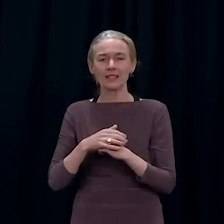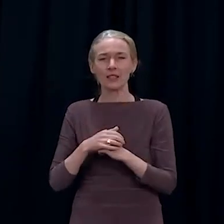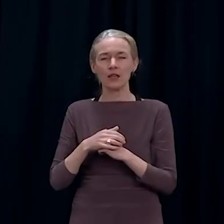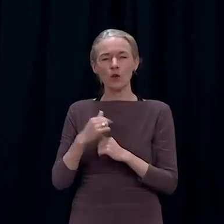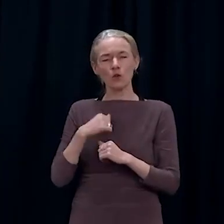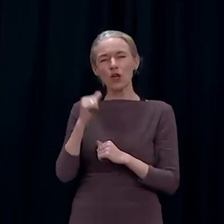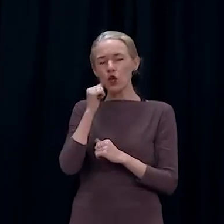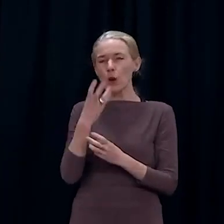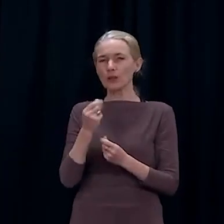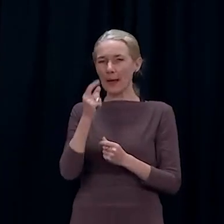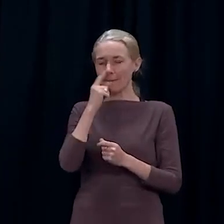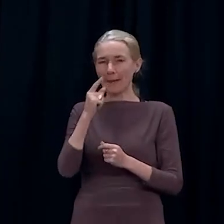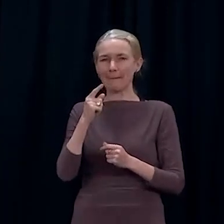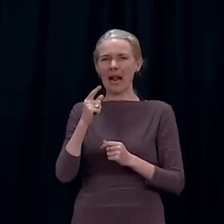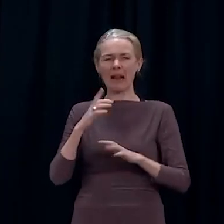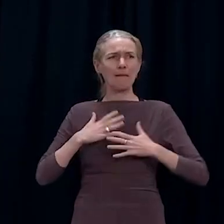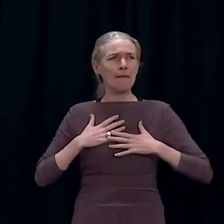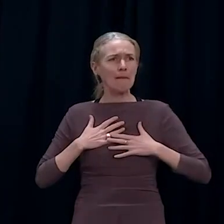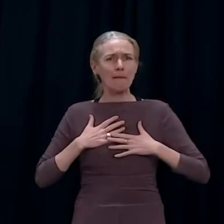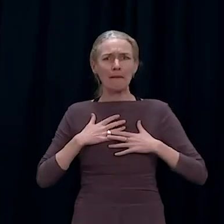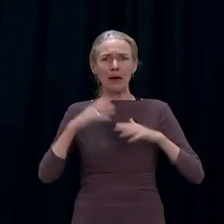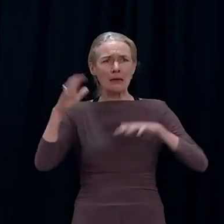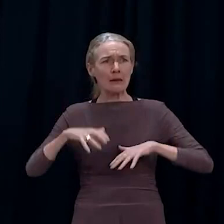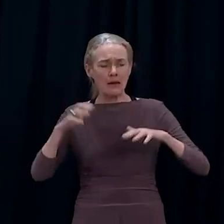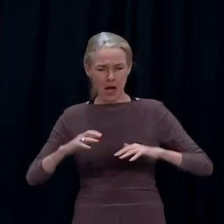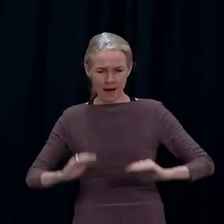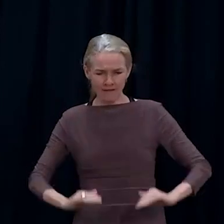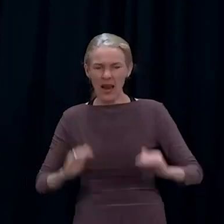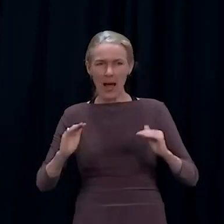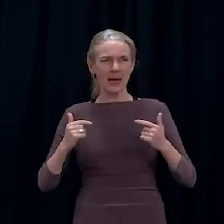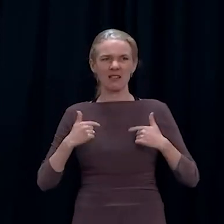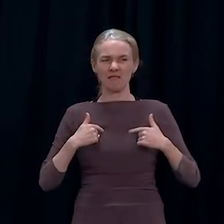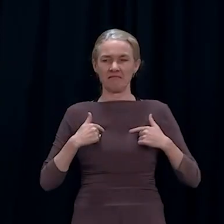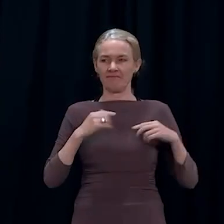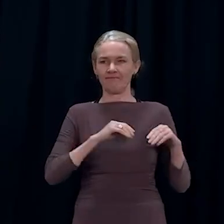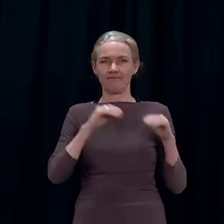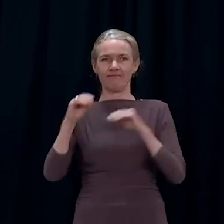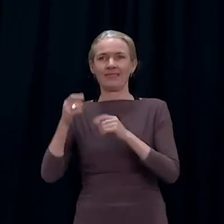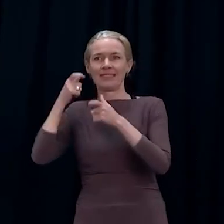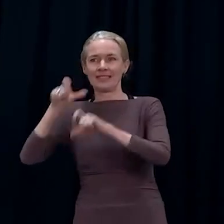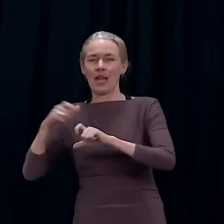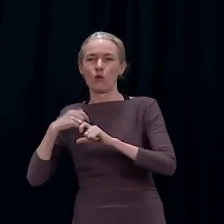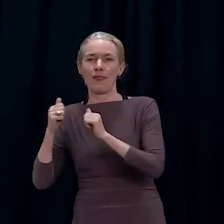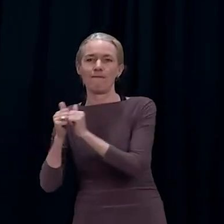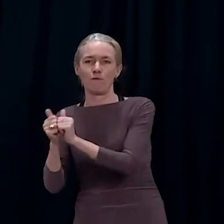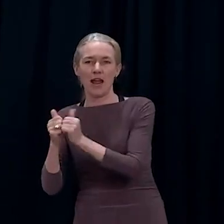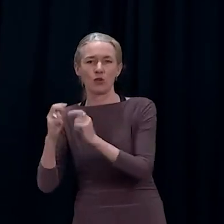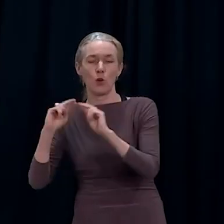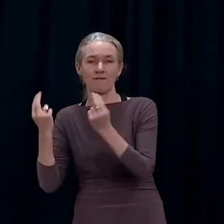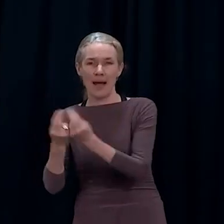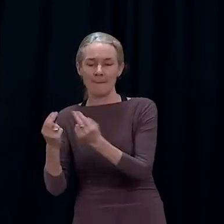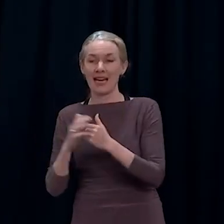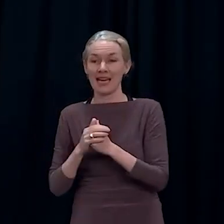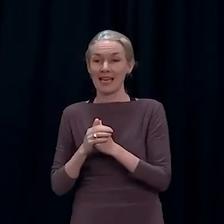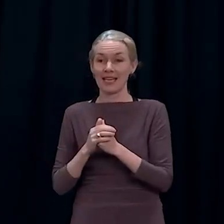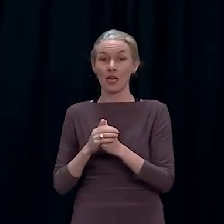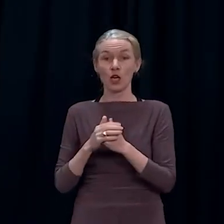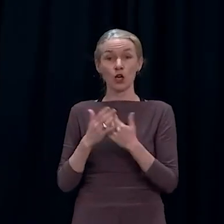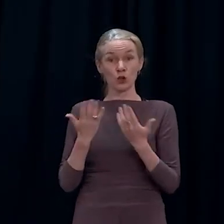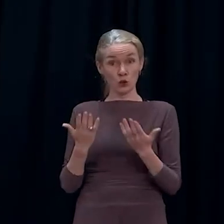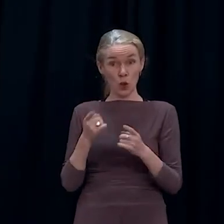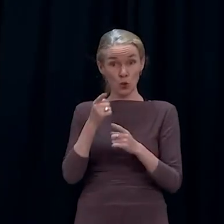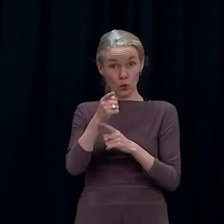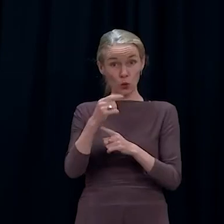of the storm. If people are in need of shelter or support, they can report to the Auckland Council boarding at 6 Henderson Valley